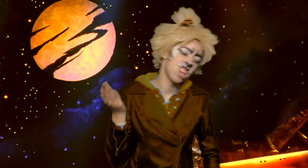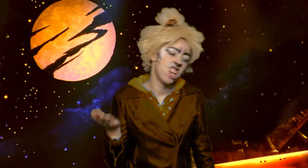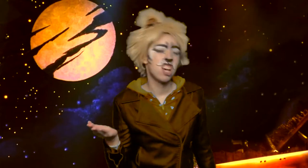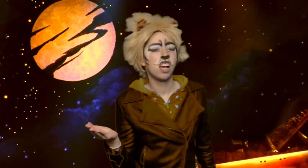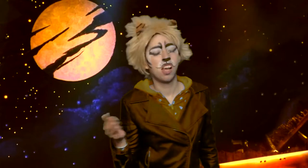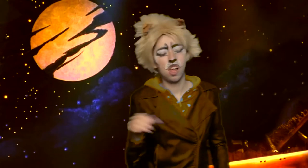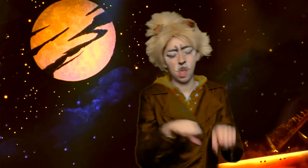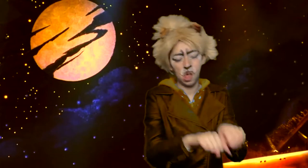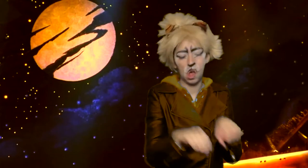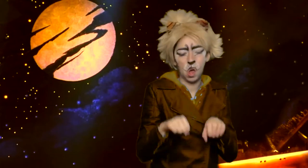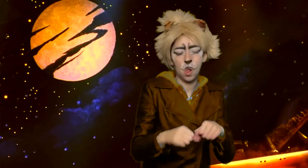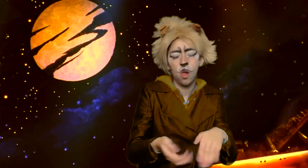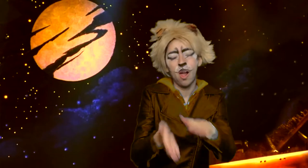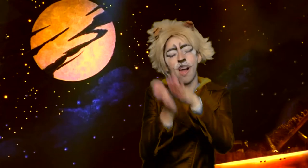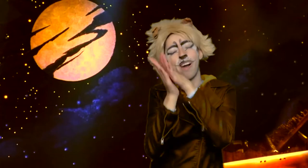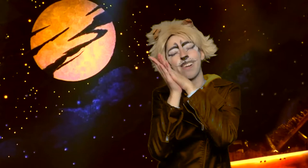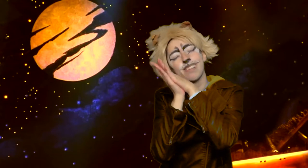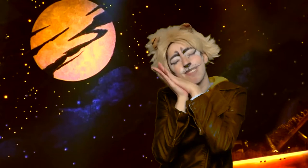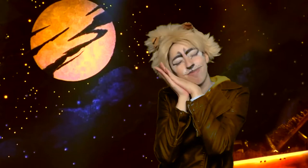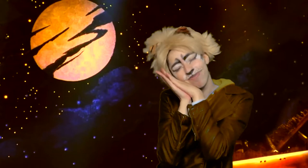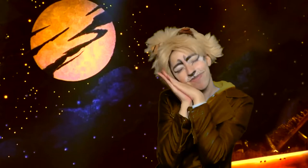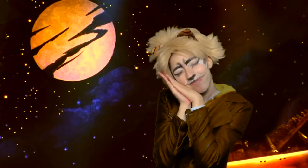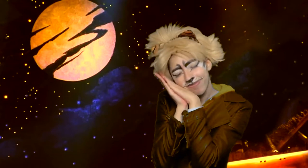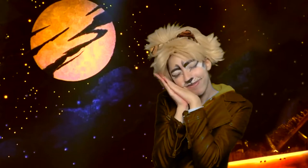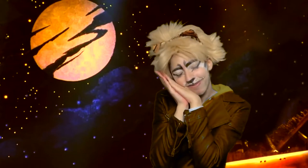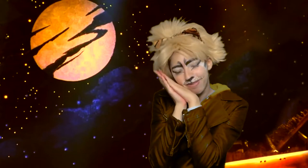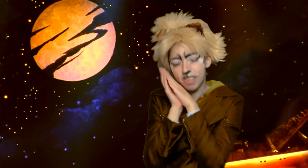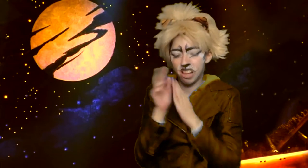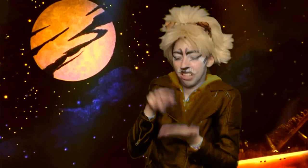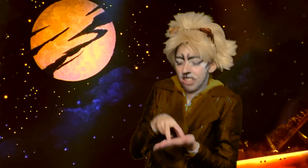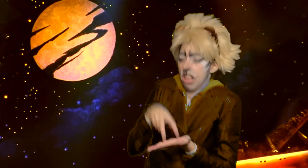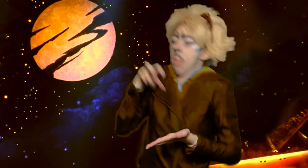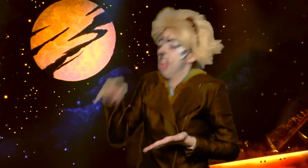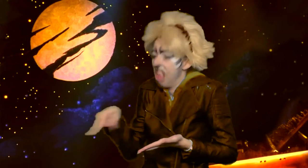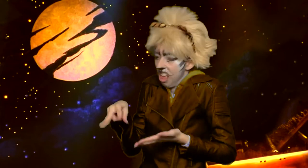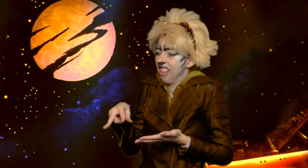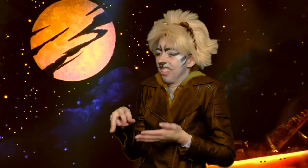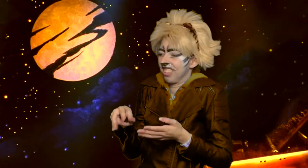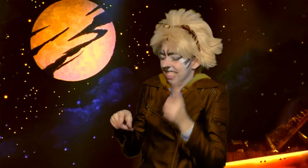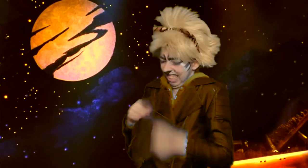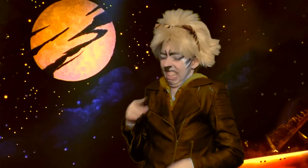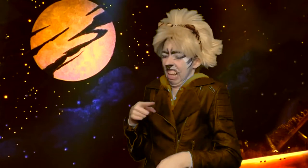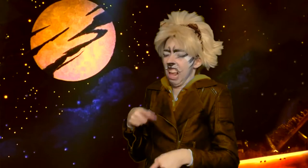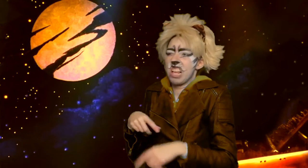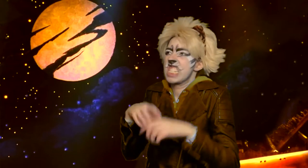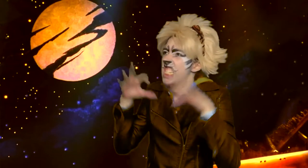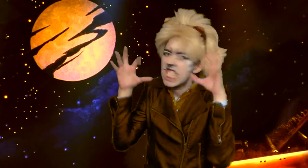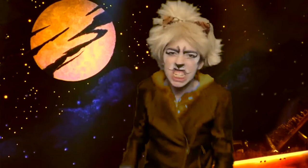I'd like to lie in a bureau drawer But I made such a fuss if I can't get out